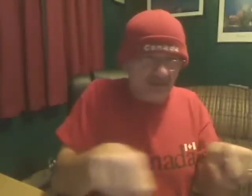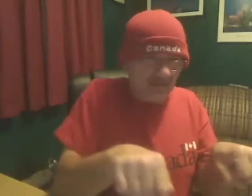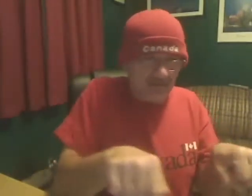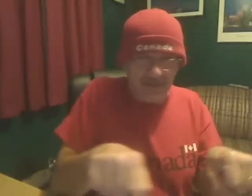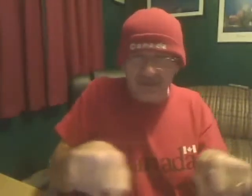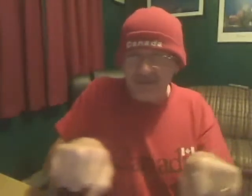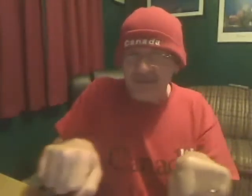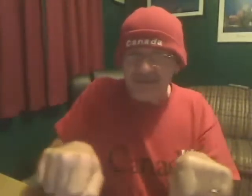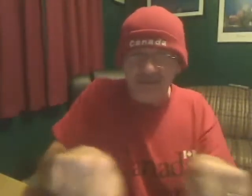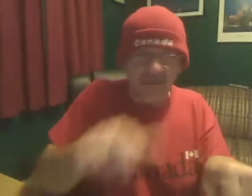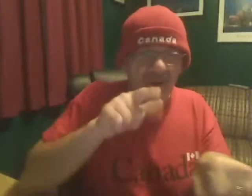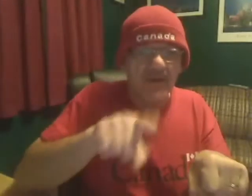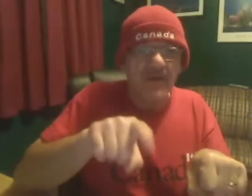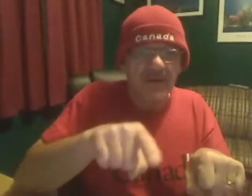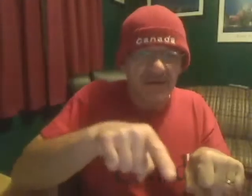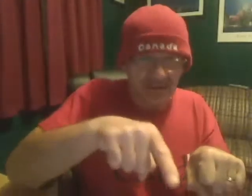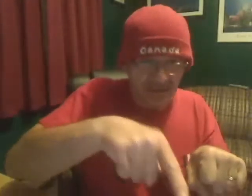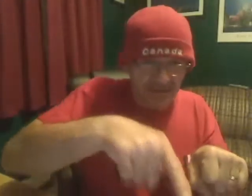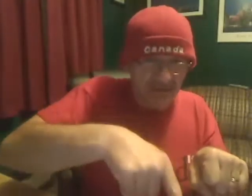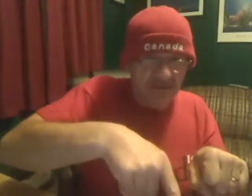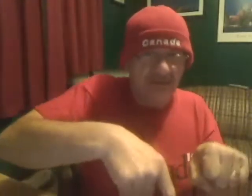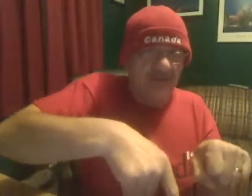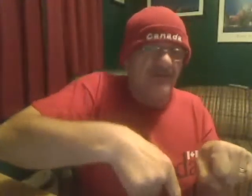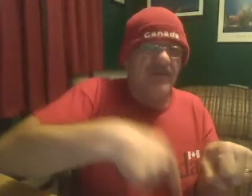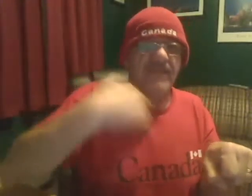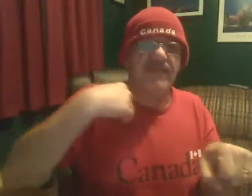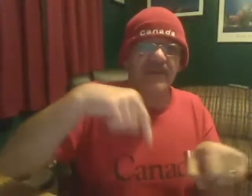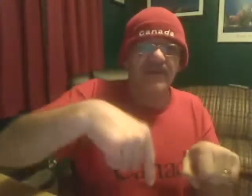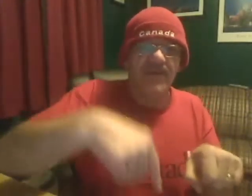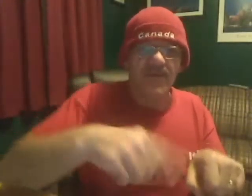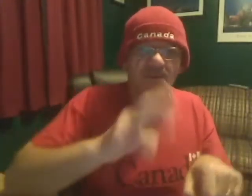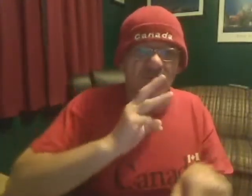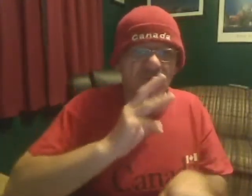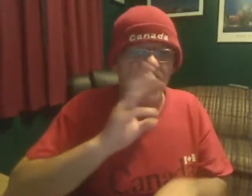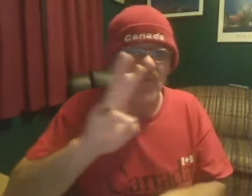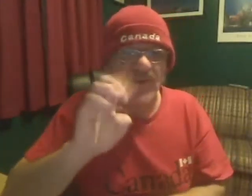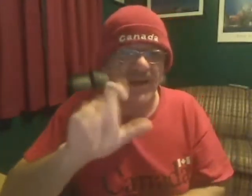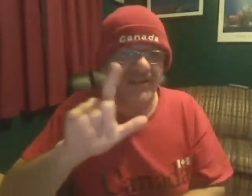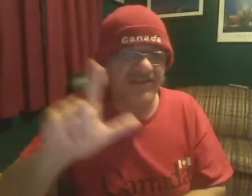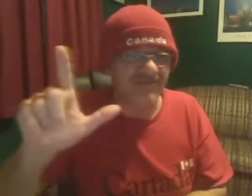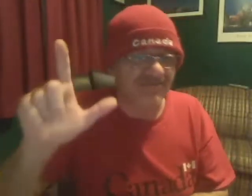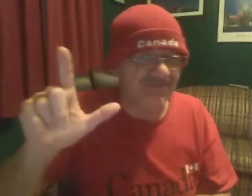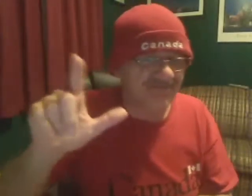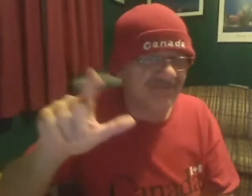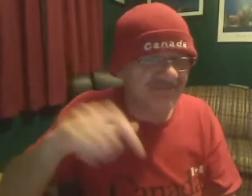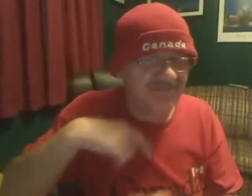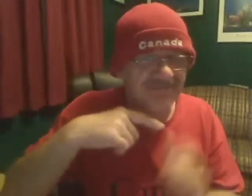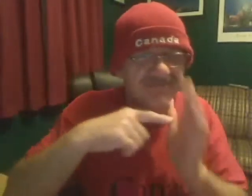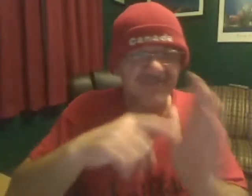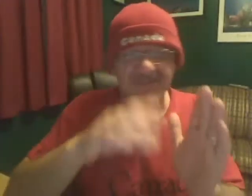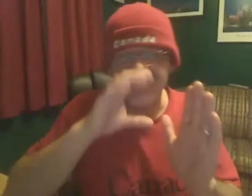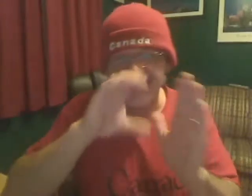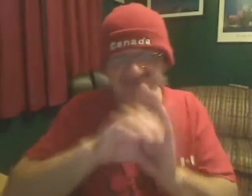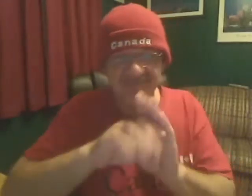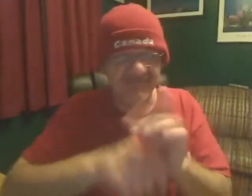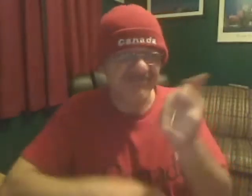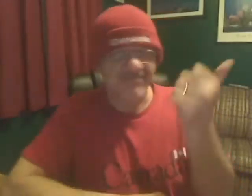a group of older people in Canada who are not entitled to Canada pension plan benefits and who could use some support from government. Now,